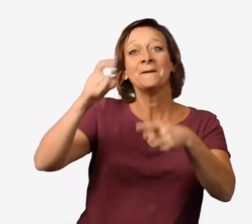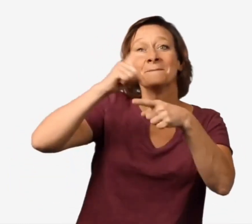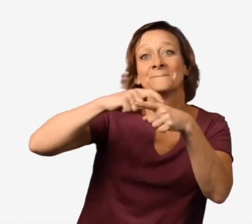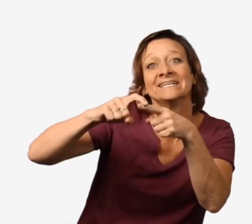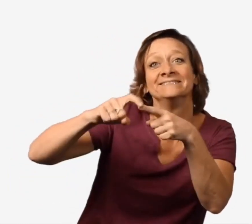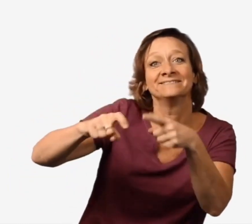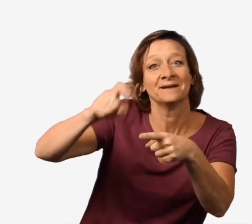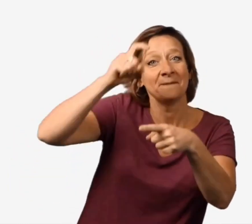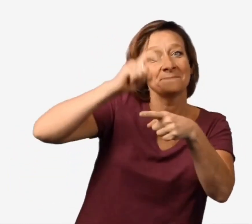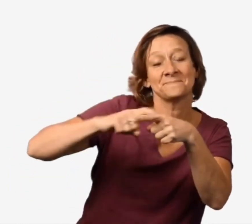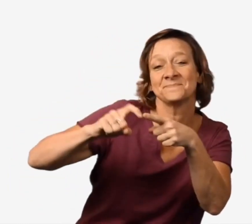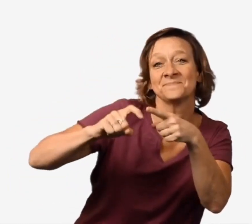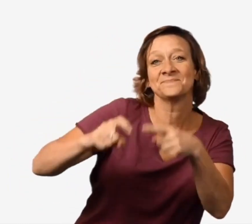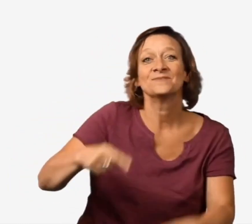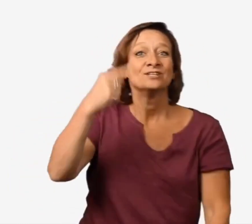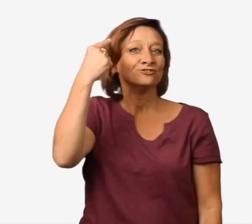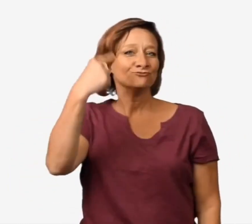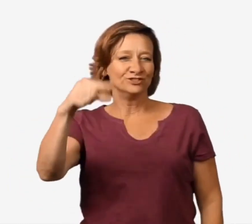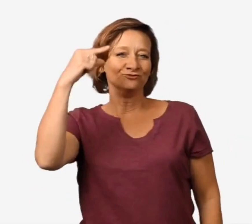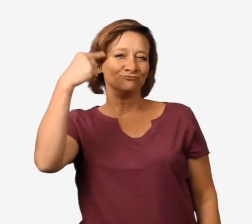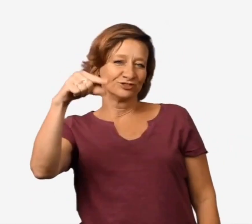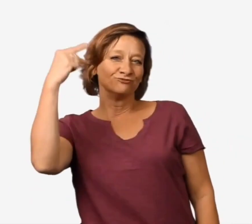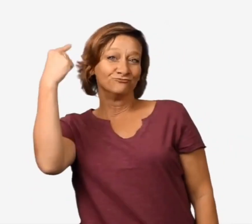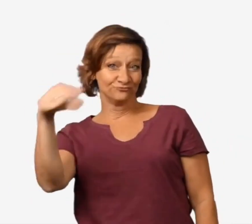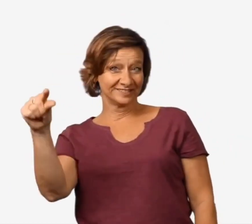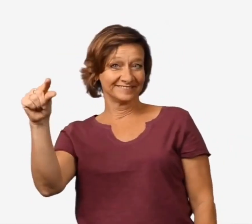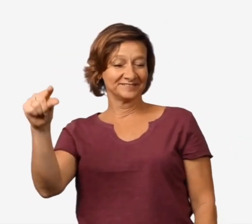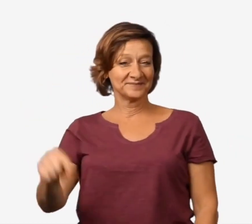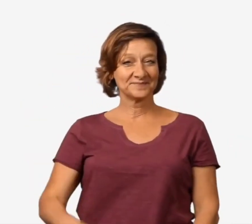beans beans green green green